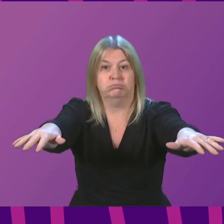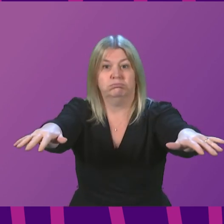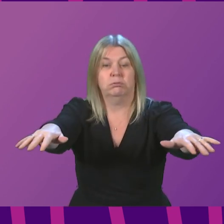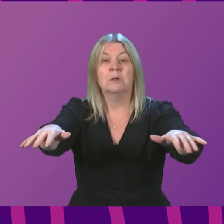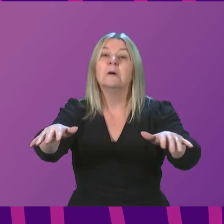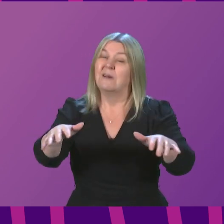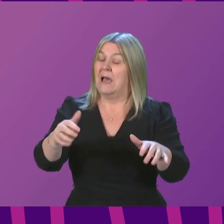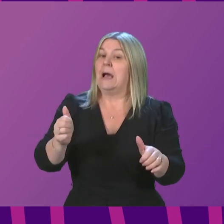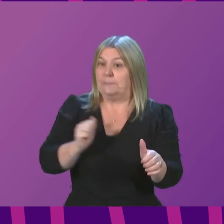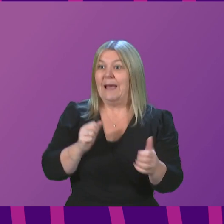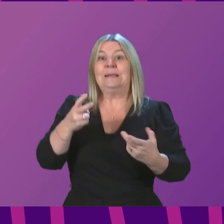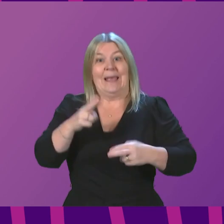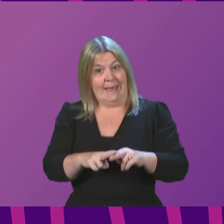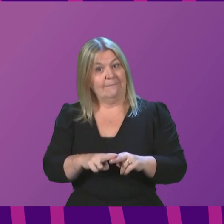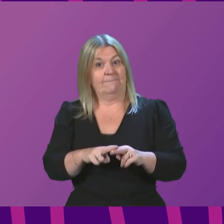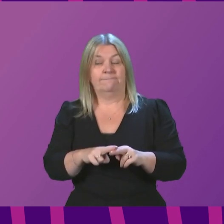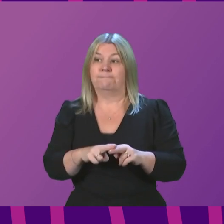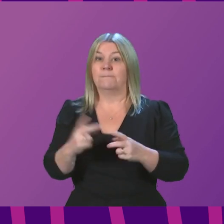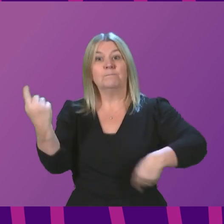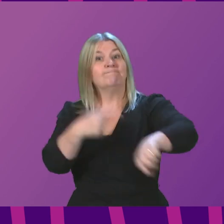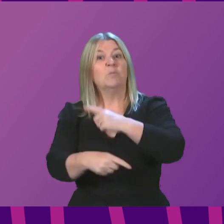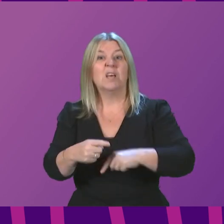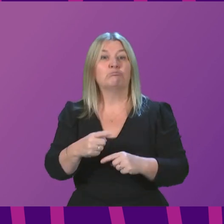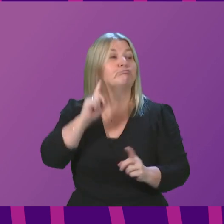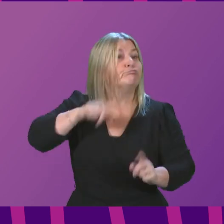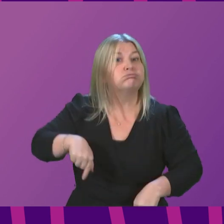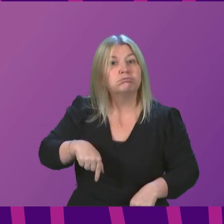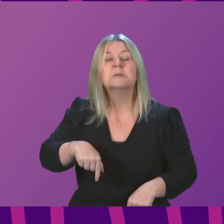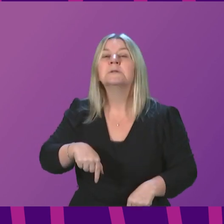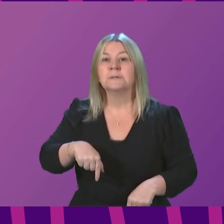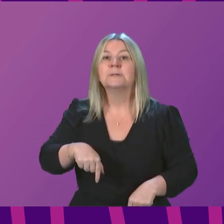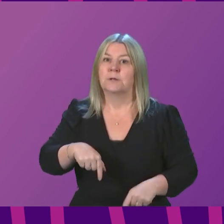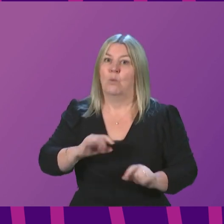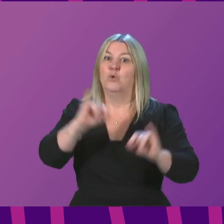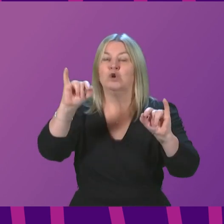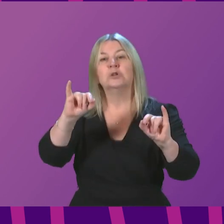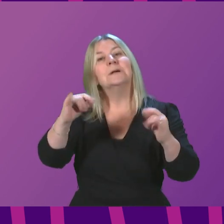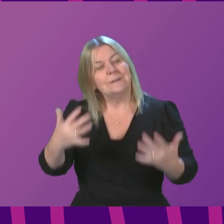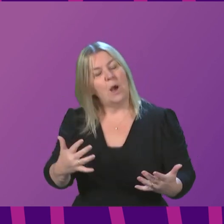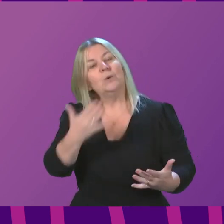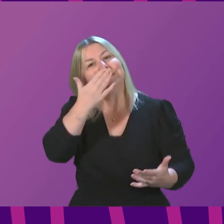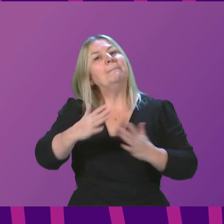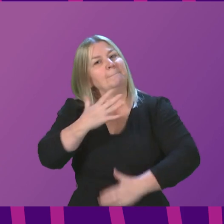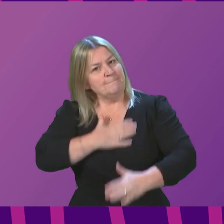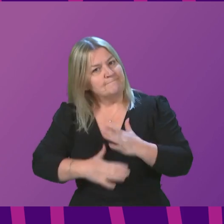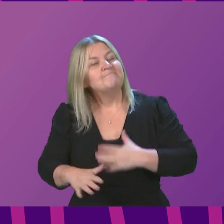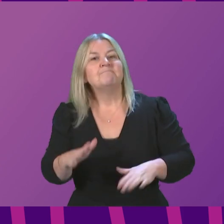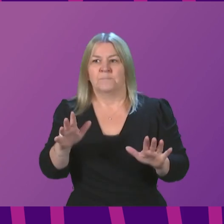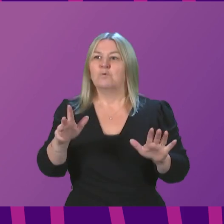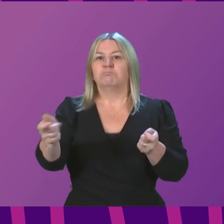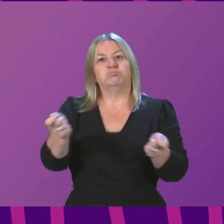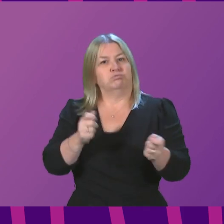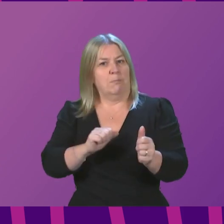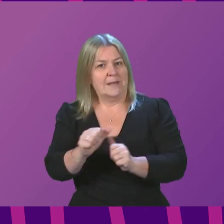be even higher, but for so many people following advice to cut down on social interactions in the run-up to Christmas.